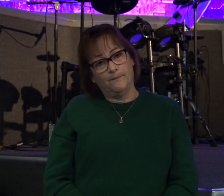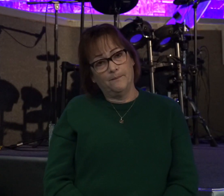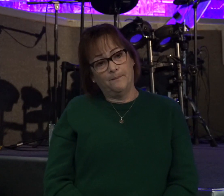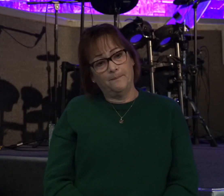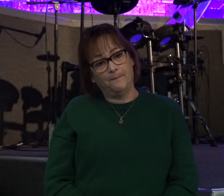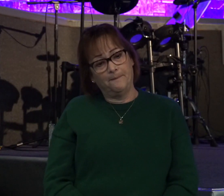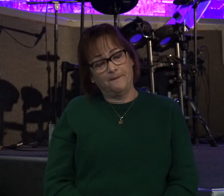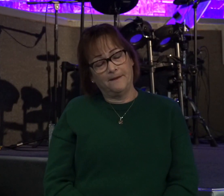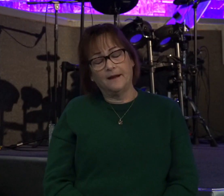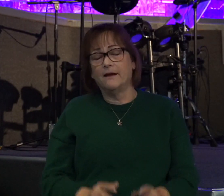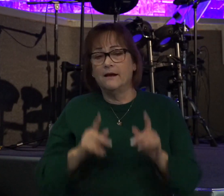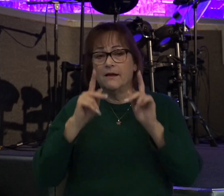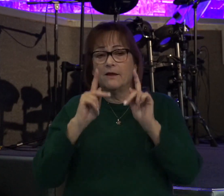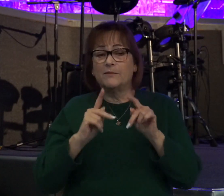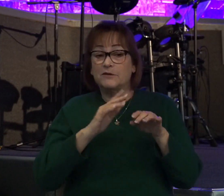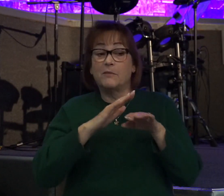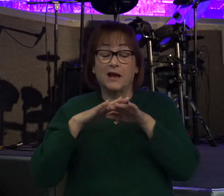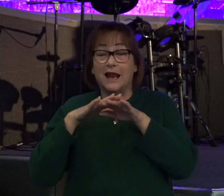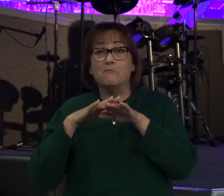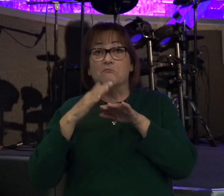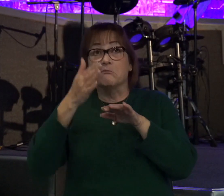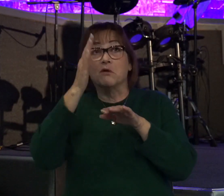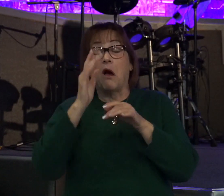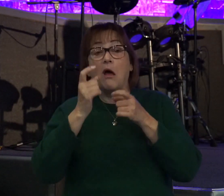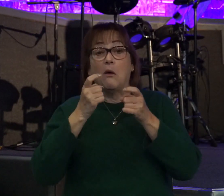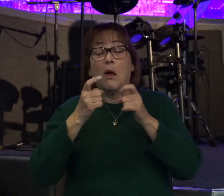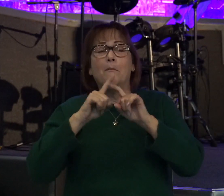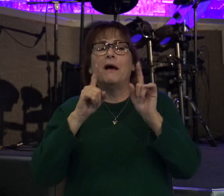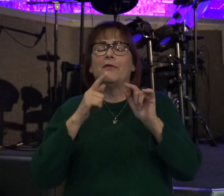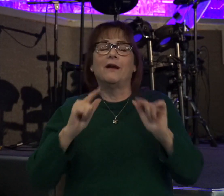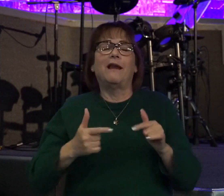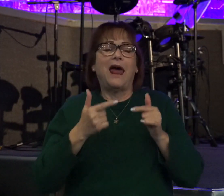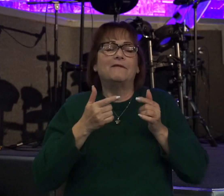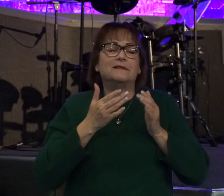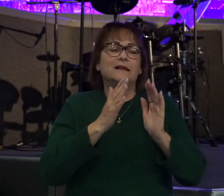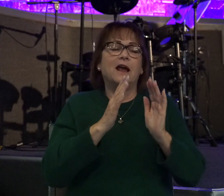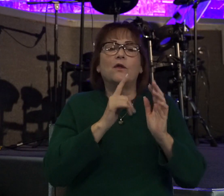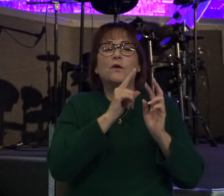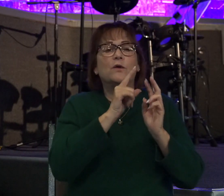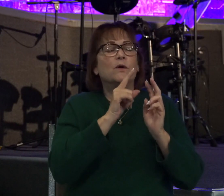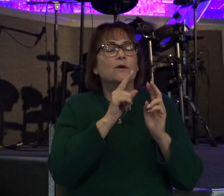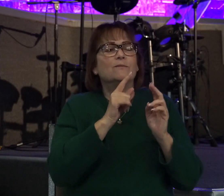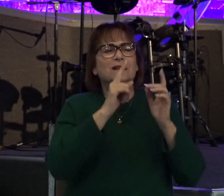The person may claim that he is, but their lifestyle, their choices, their actions tell a different story.